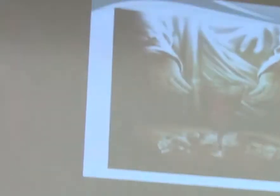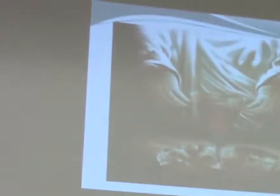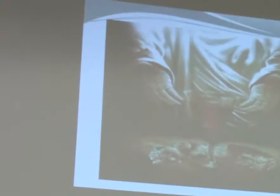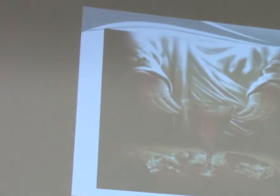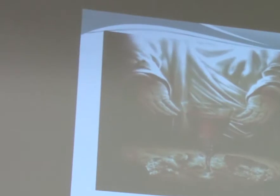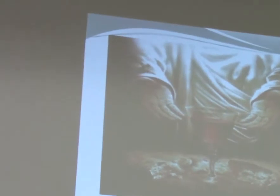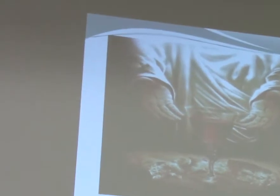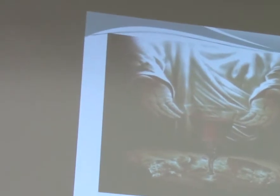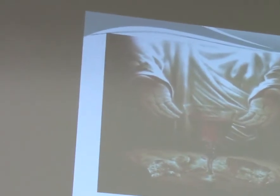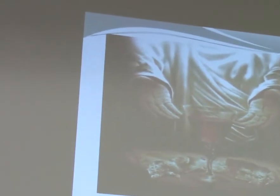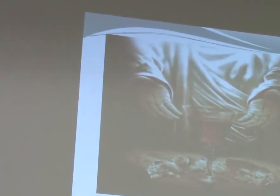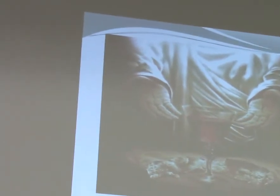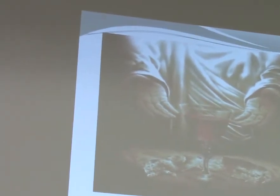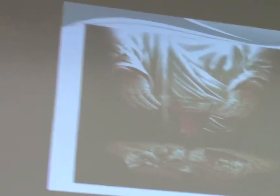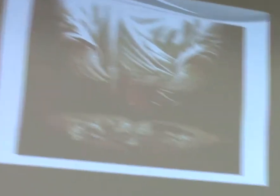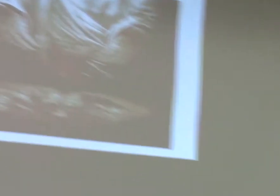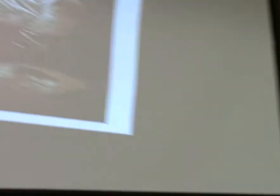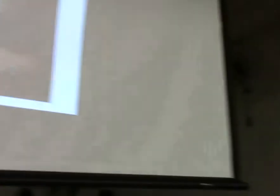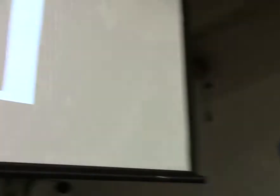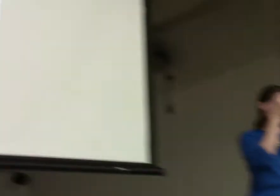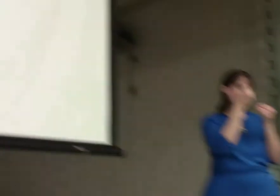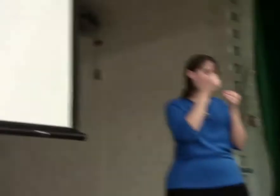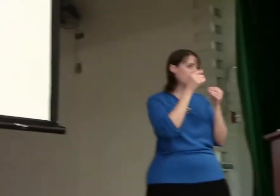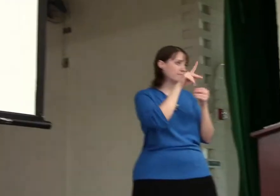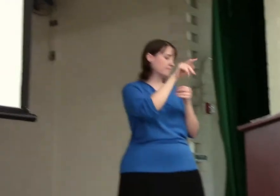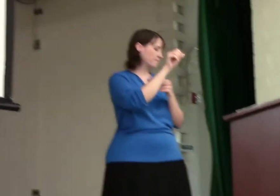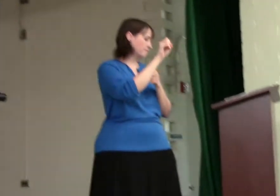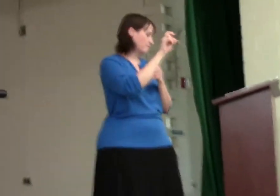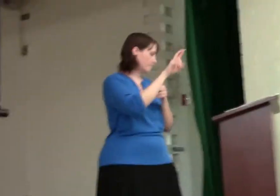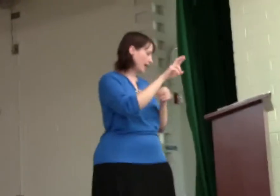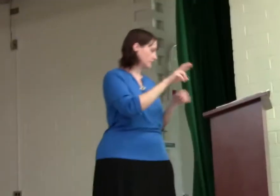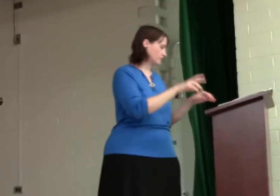So, think about this while we're thinking about Passover.